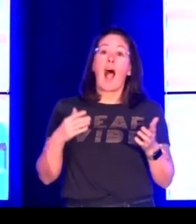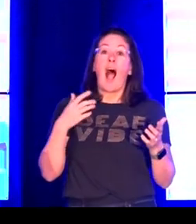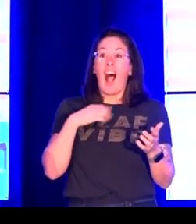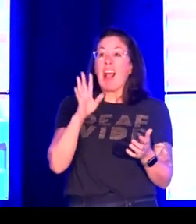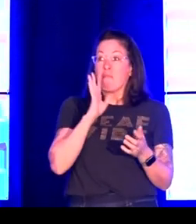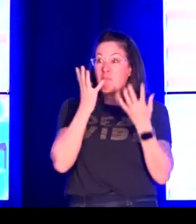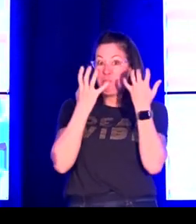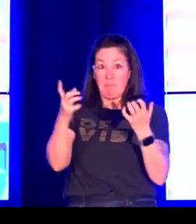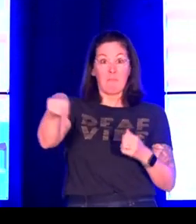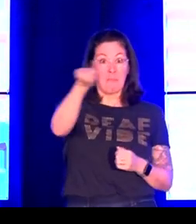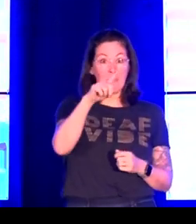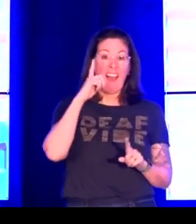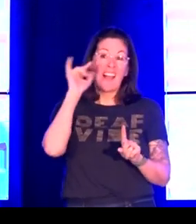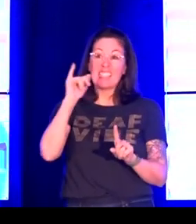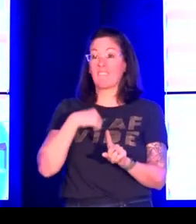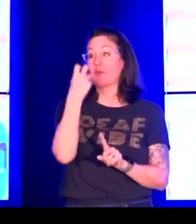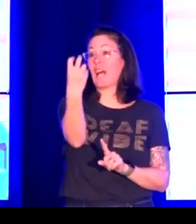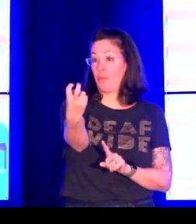that. And hopefully, I am